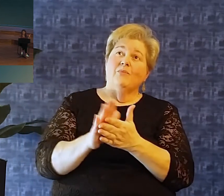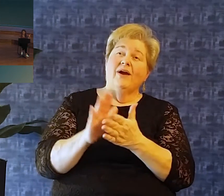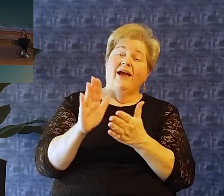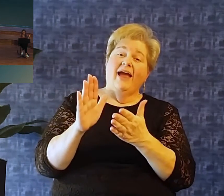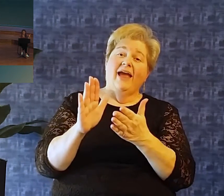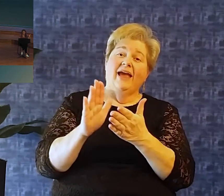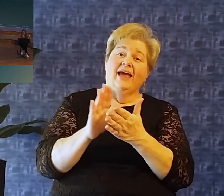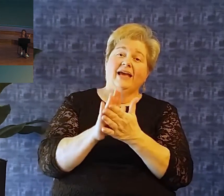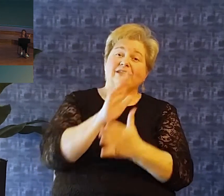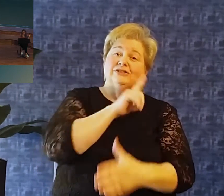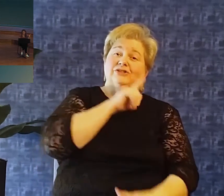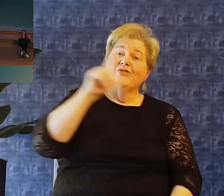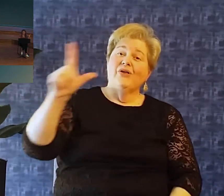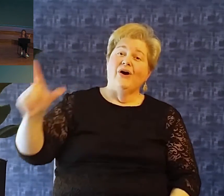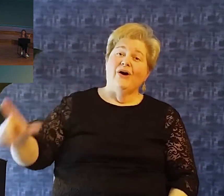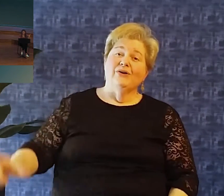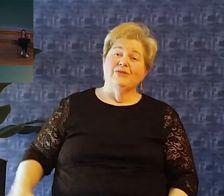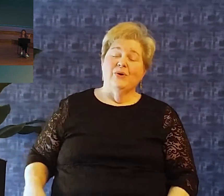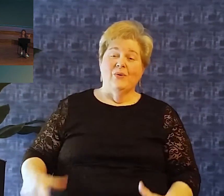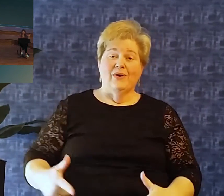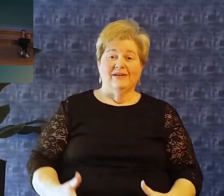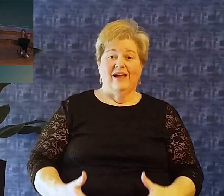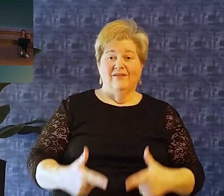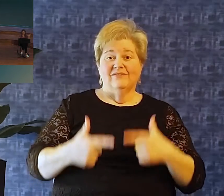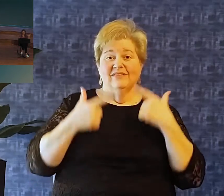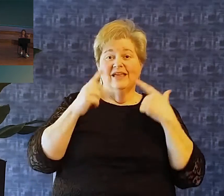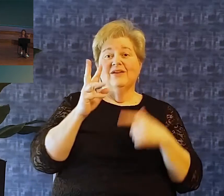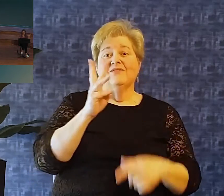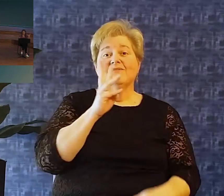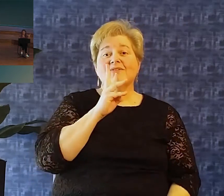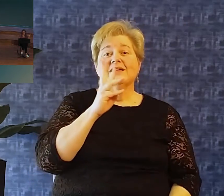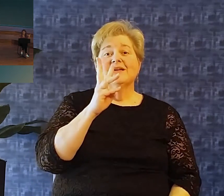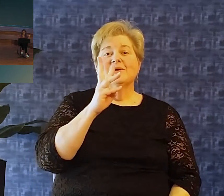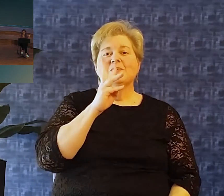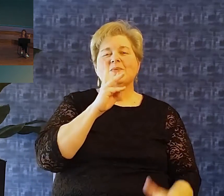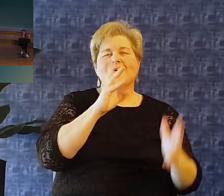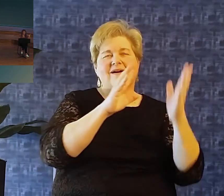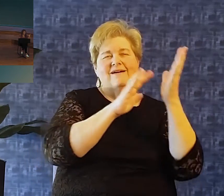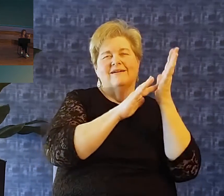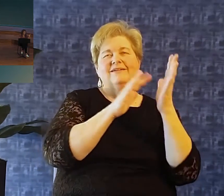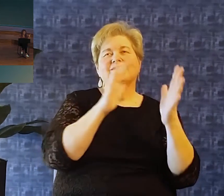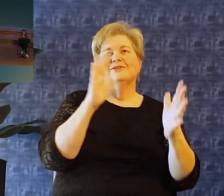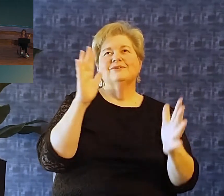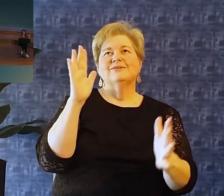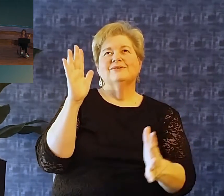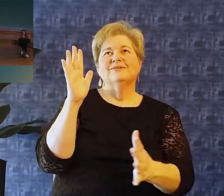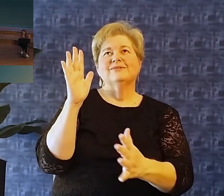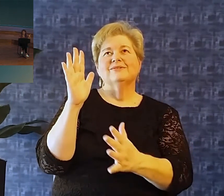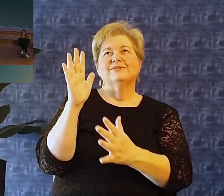Praise the Lord of living waters